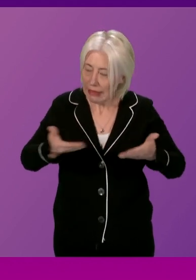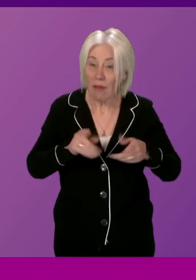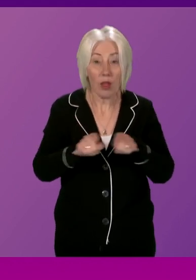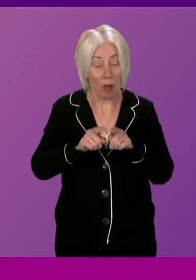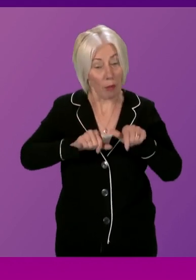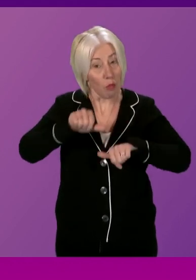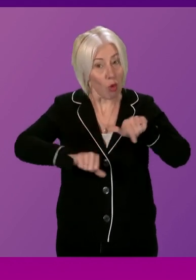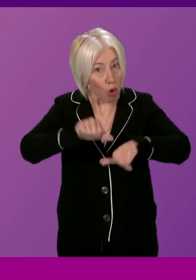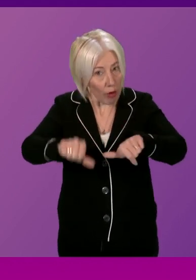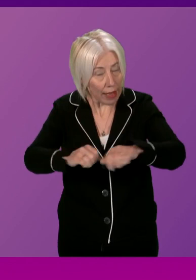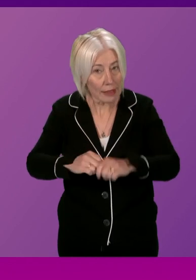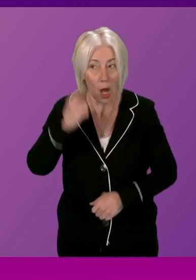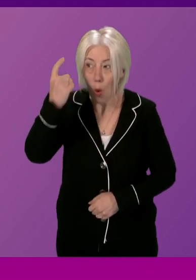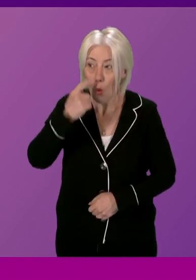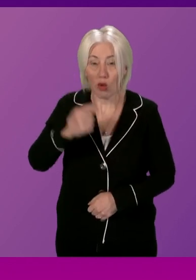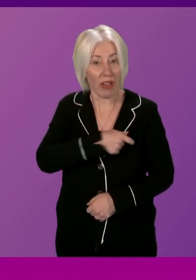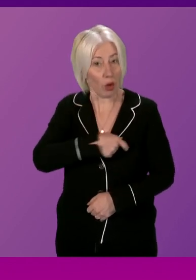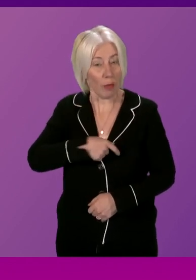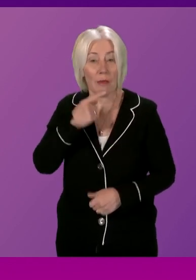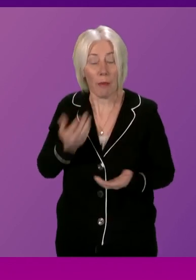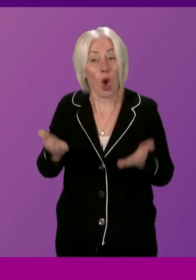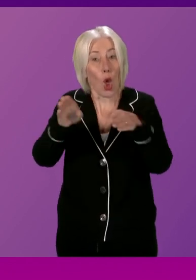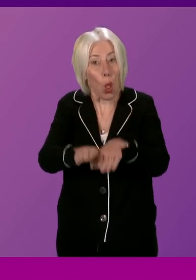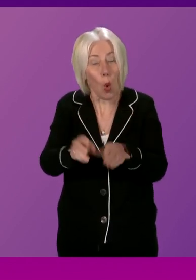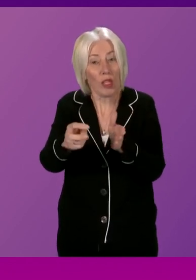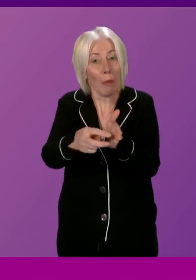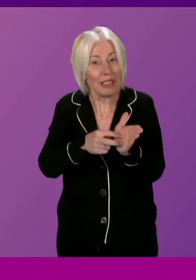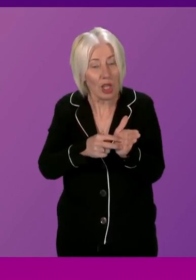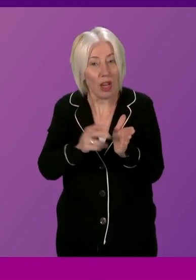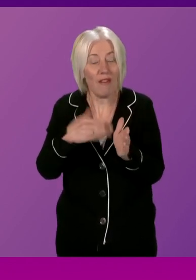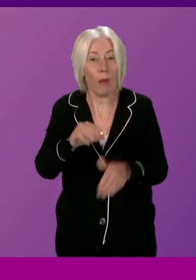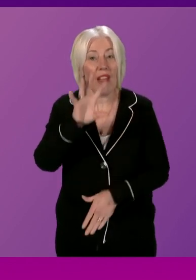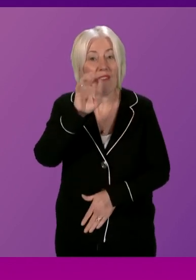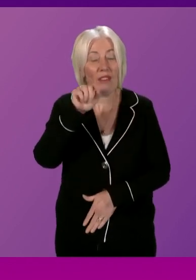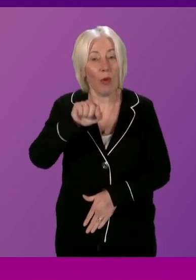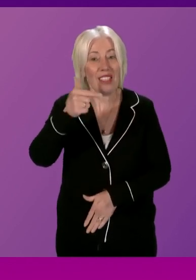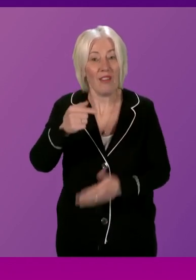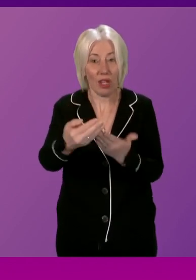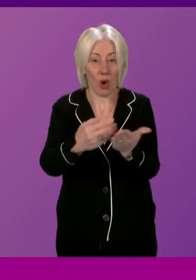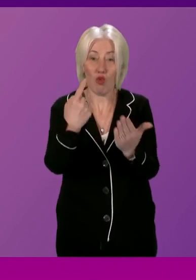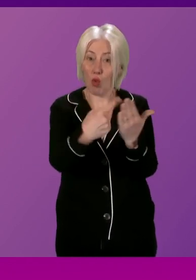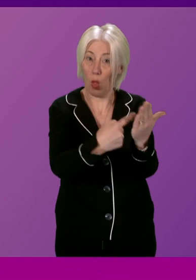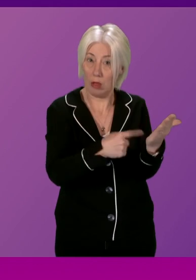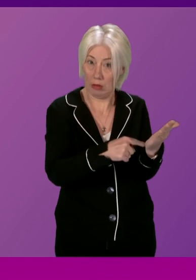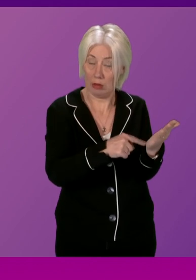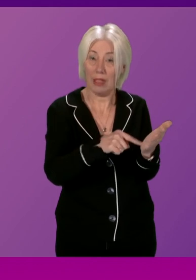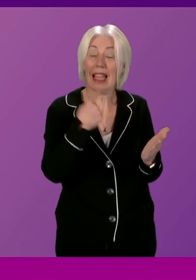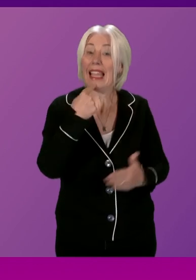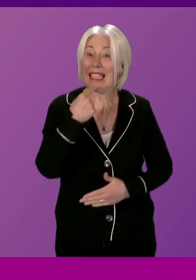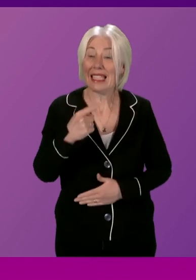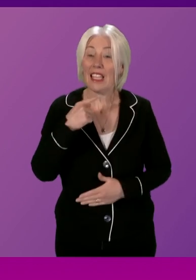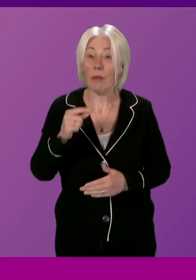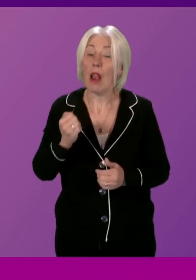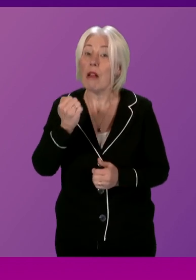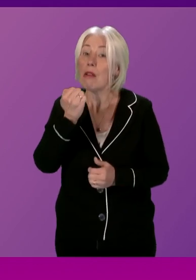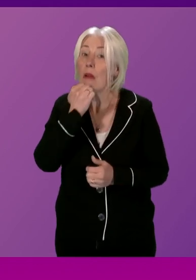progress we have made. I wonder if the Committee would consider closing the petition under Rule 15.7 of Standing Orders on the basis that the uptake